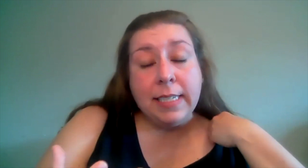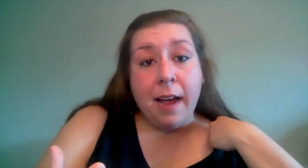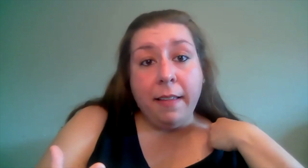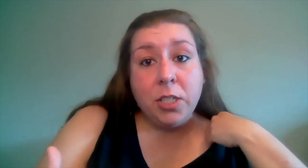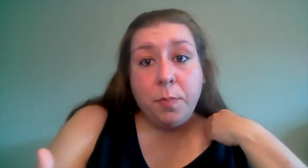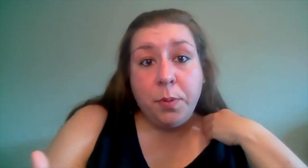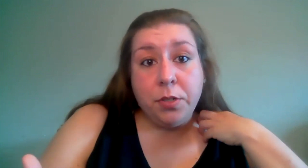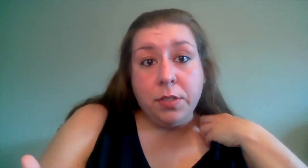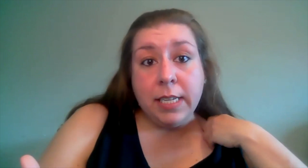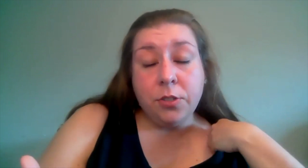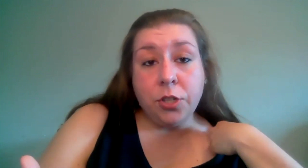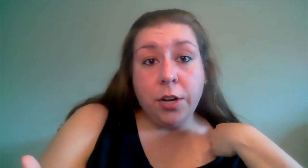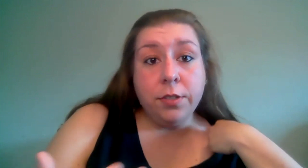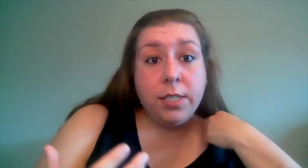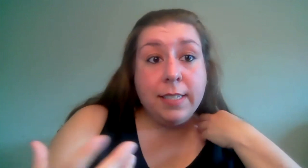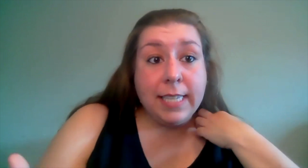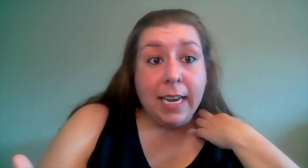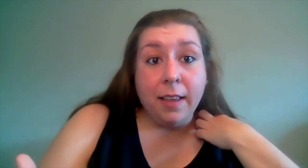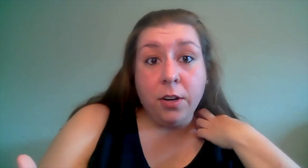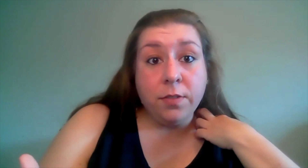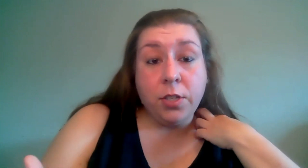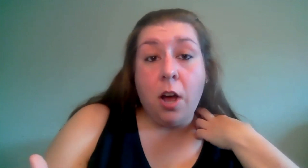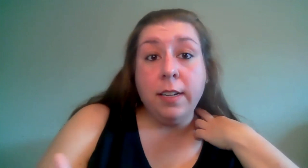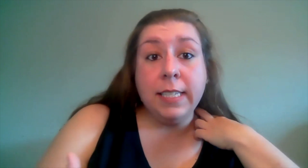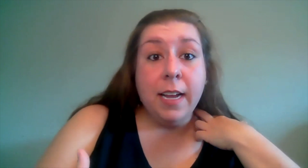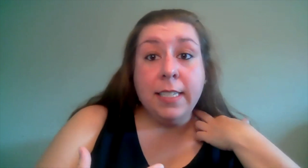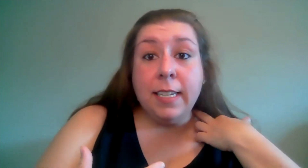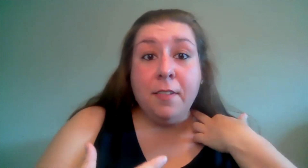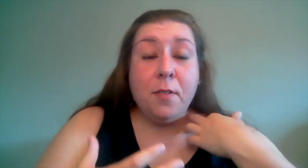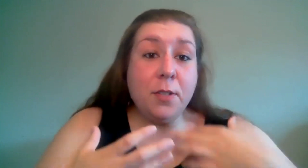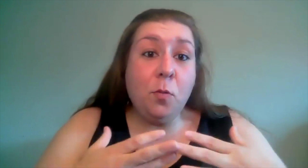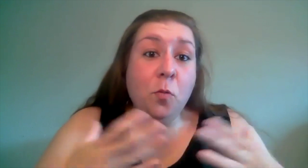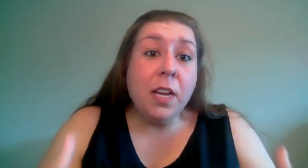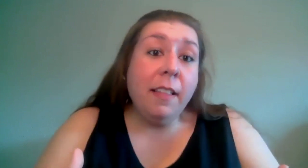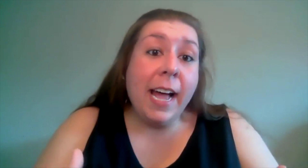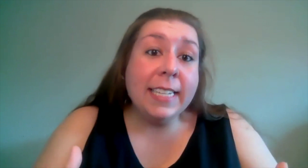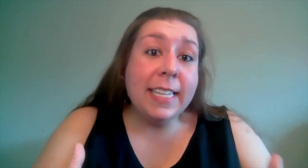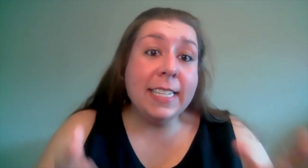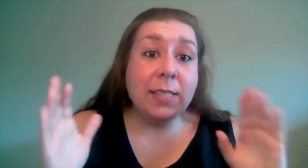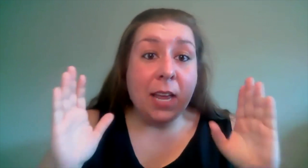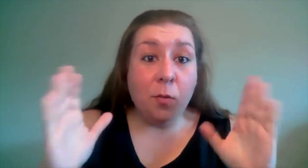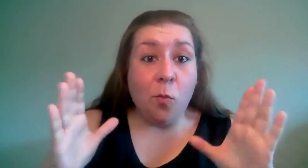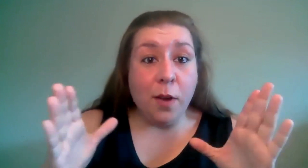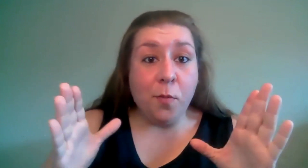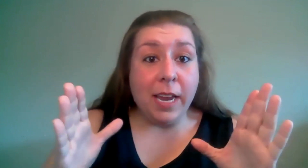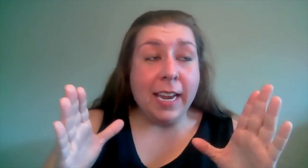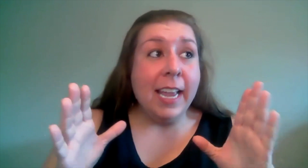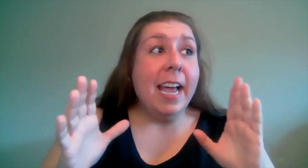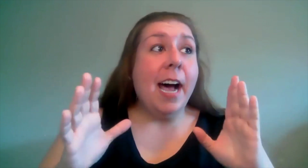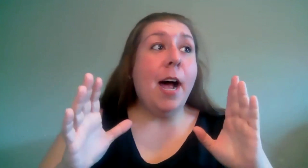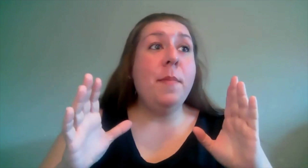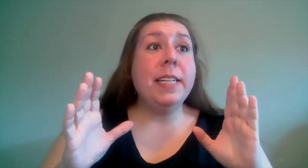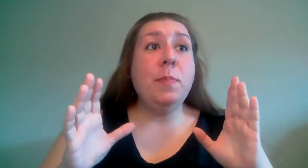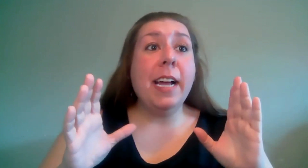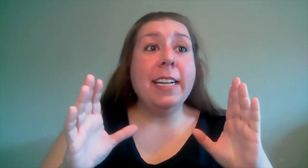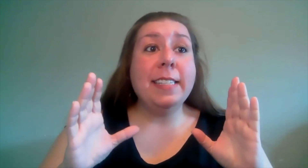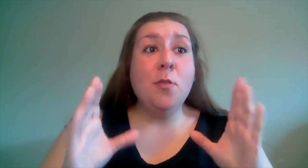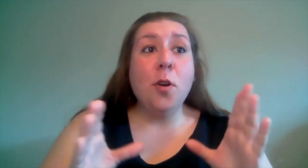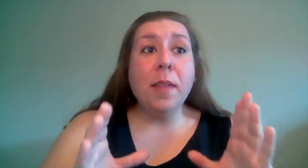talent to produce these shows to sing your songs to to realize this in one week um is because normally